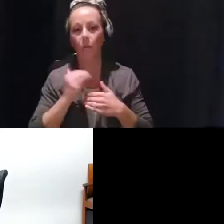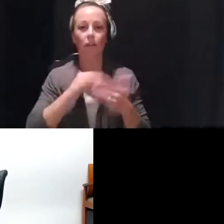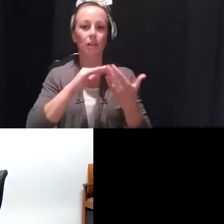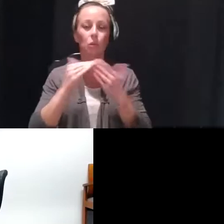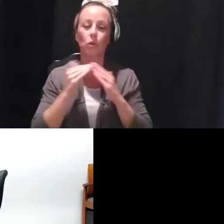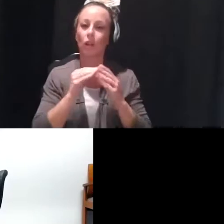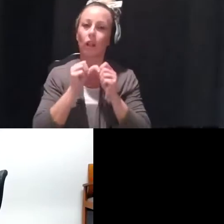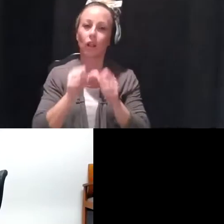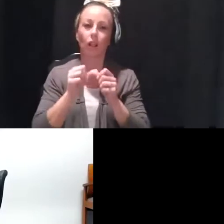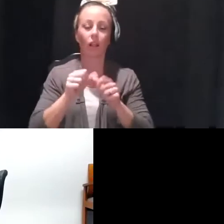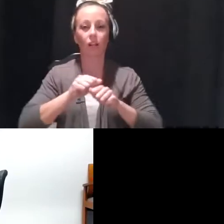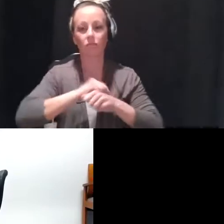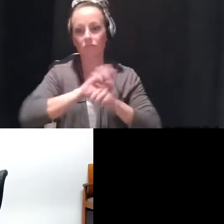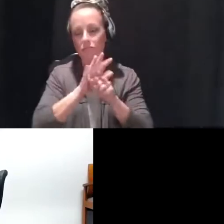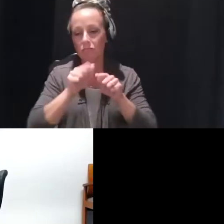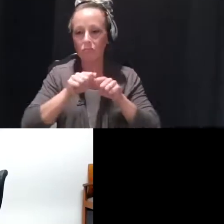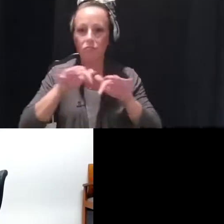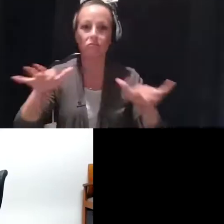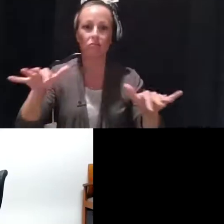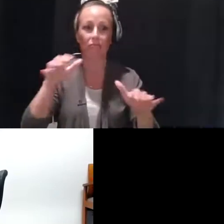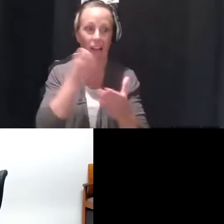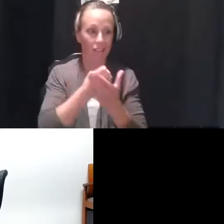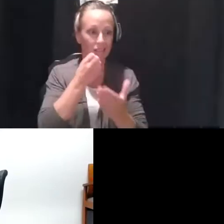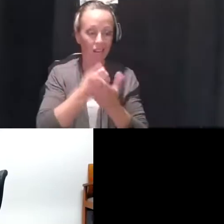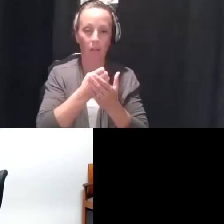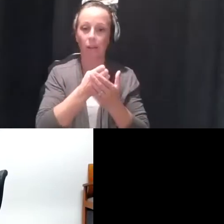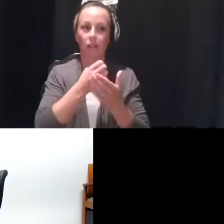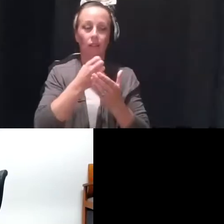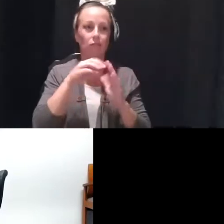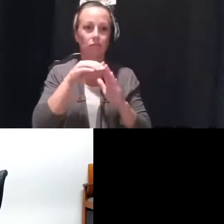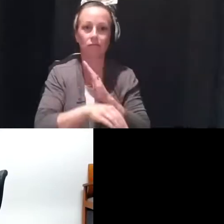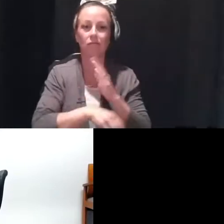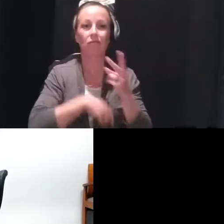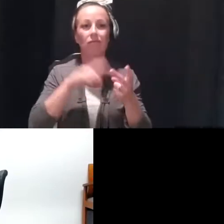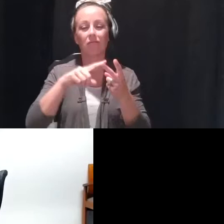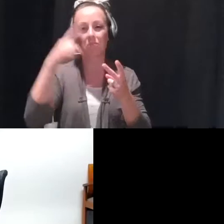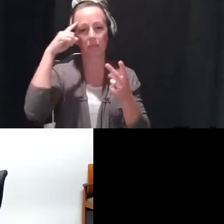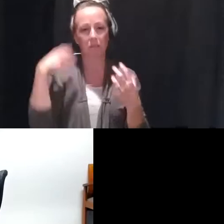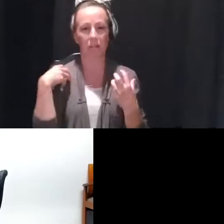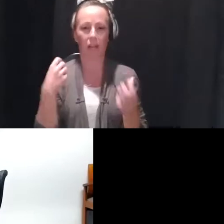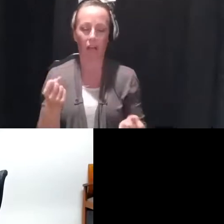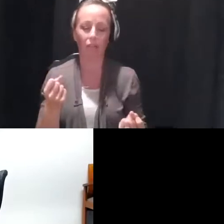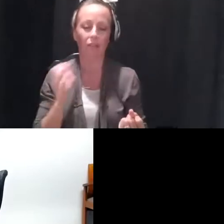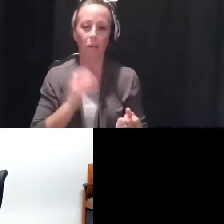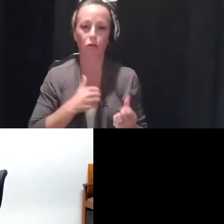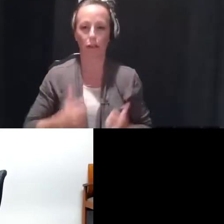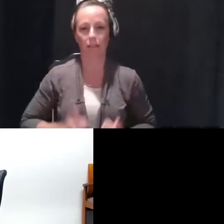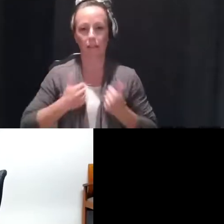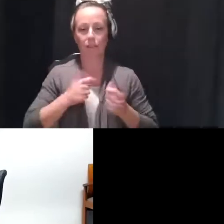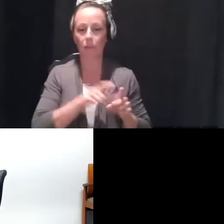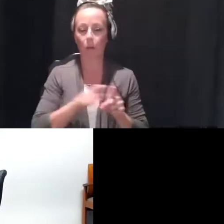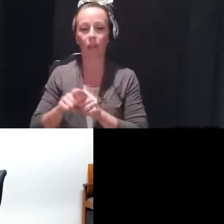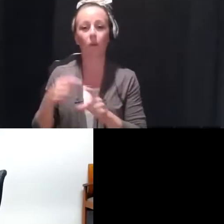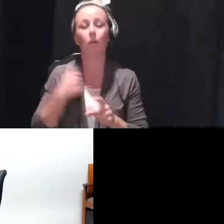affects not only the vitality and economic stability of a community, but the mental health of its residents as well. We